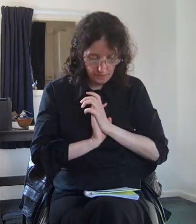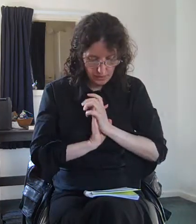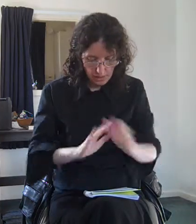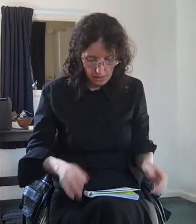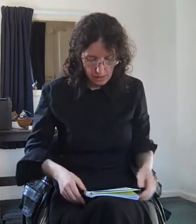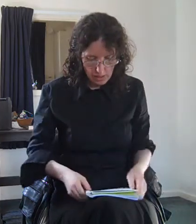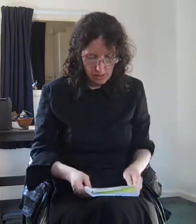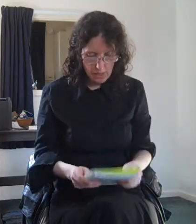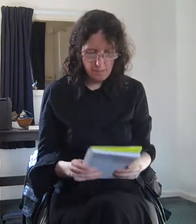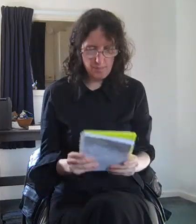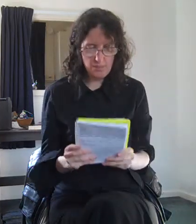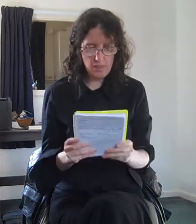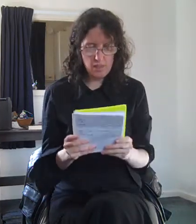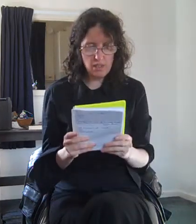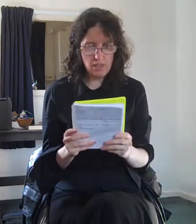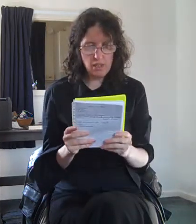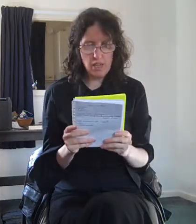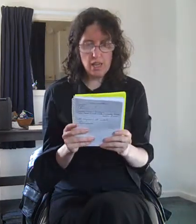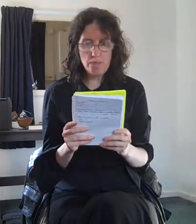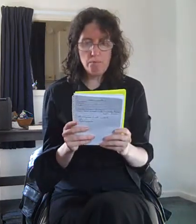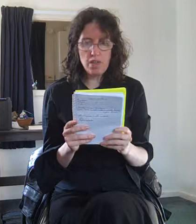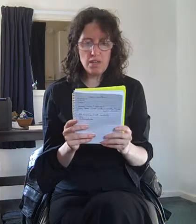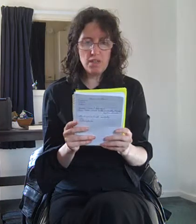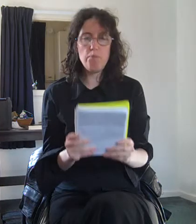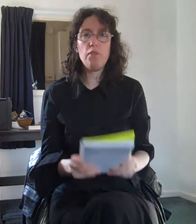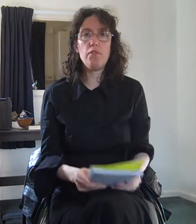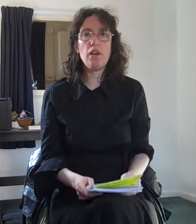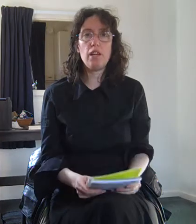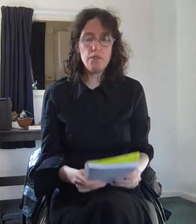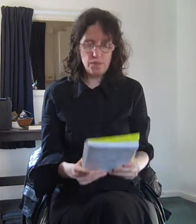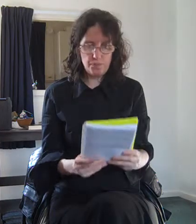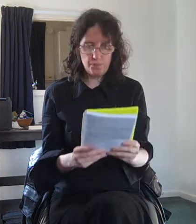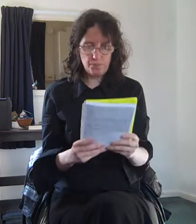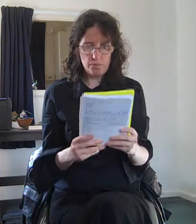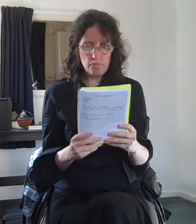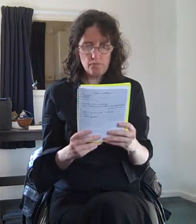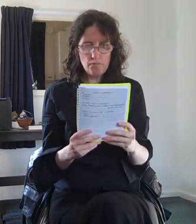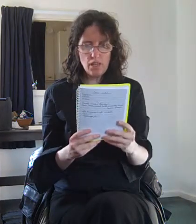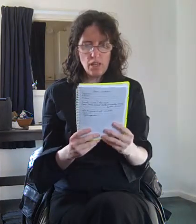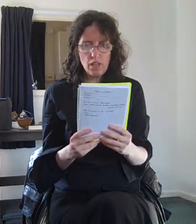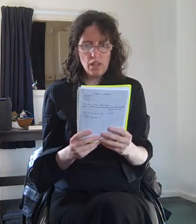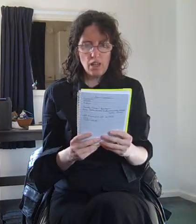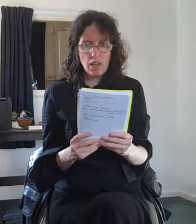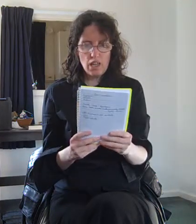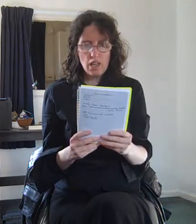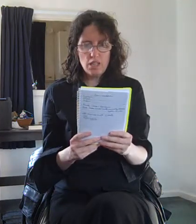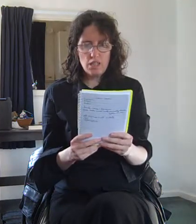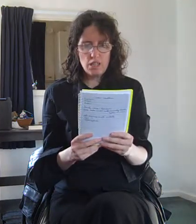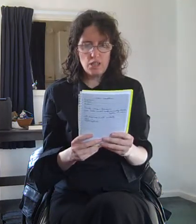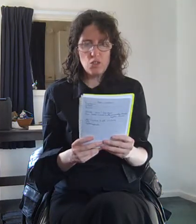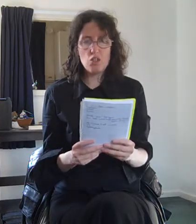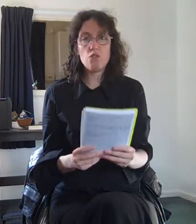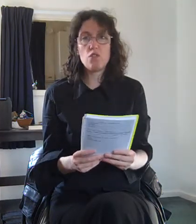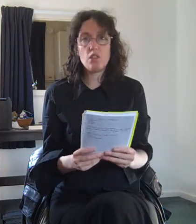okay myth number five as children